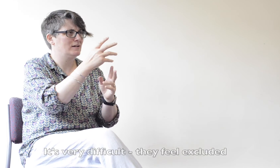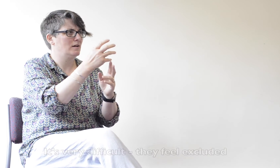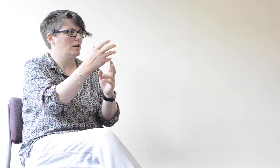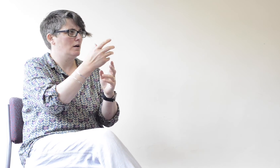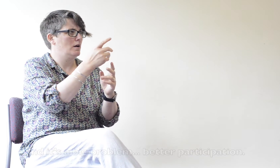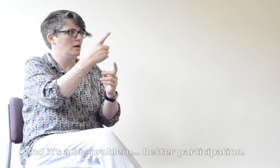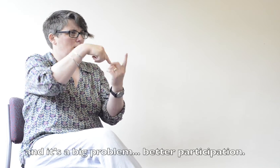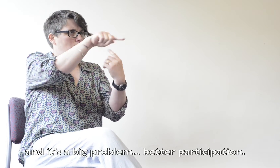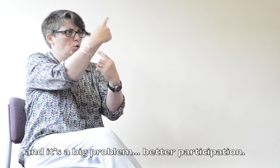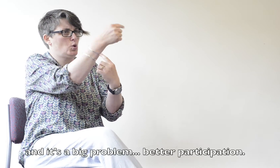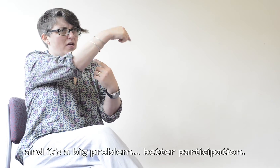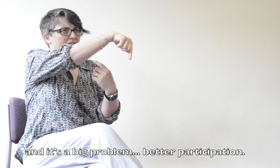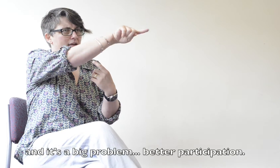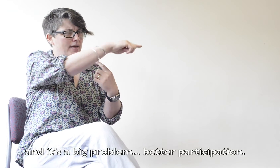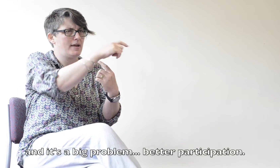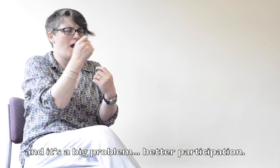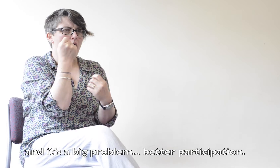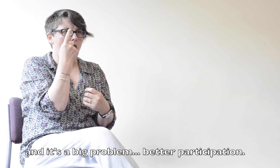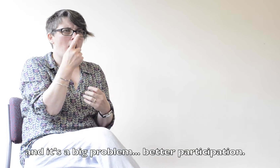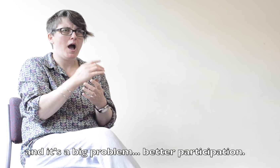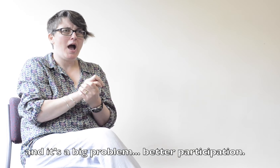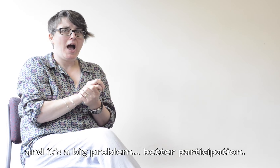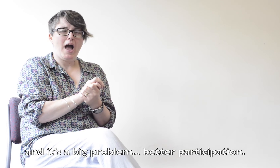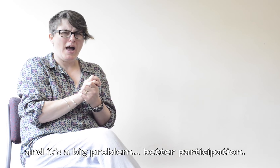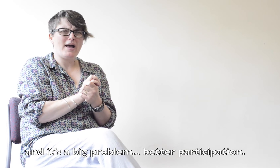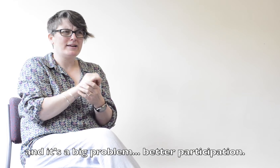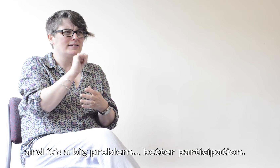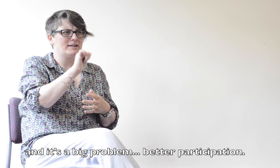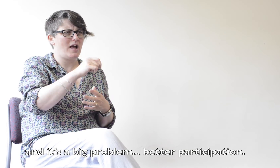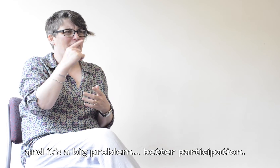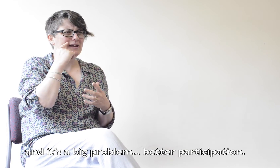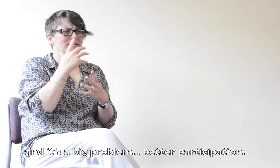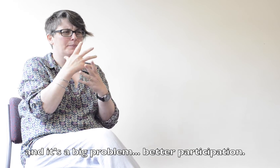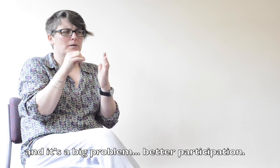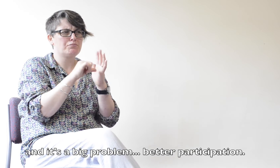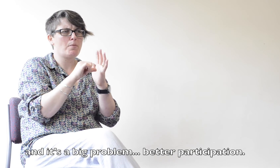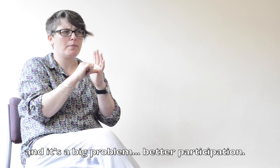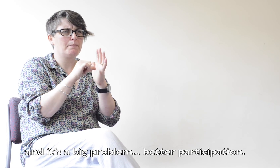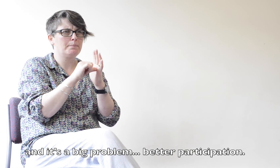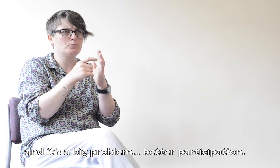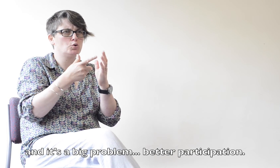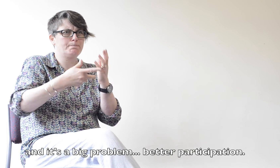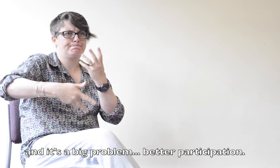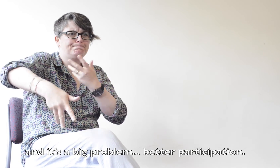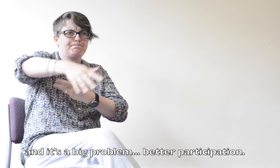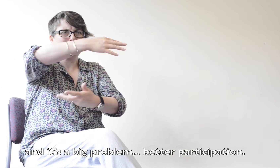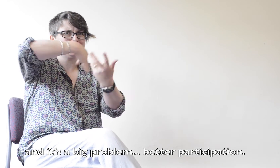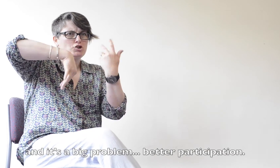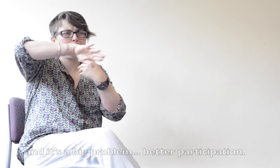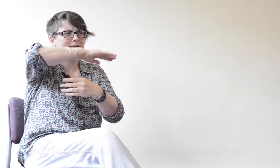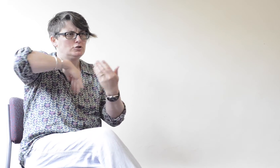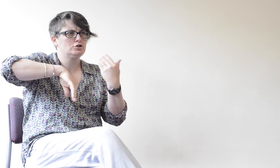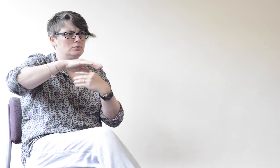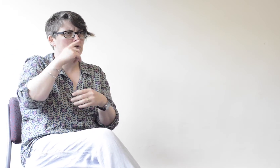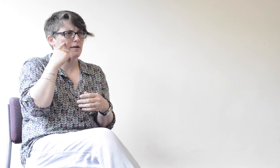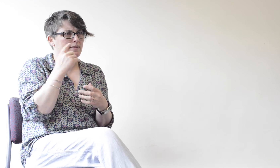they're oppressed in other ways. And I think that it's a big problem to,